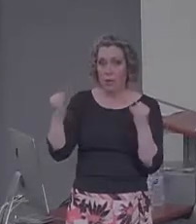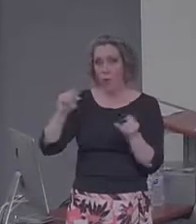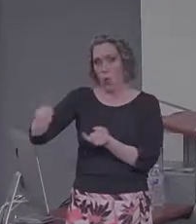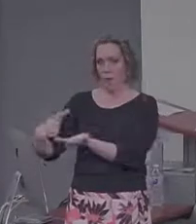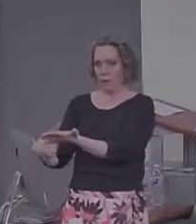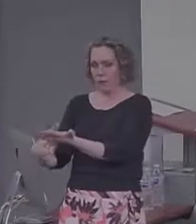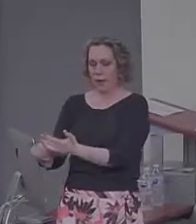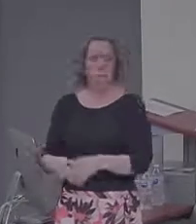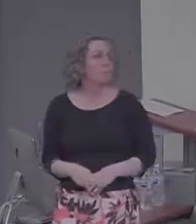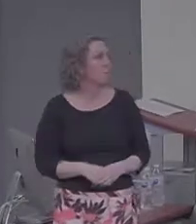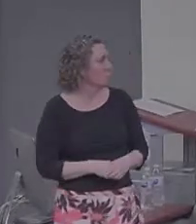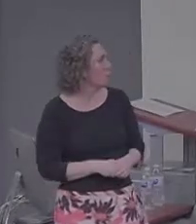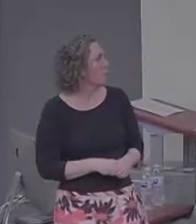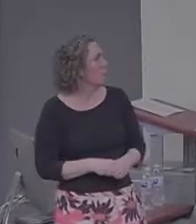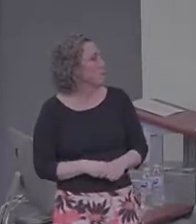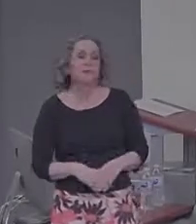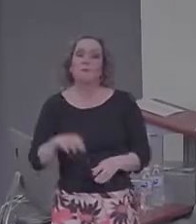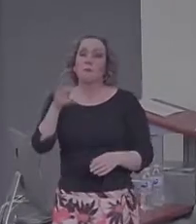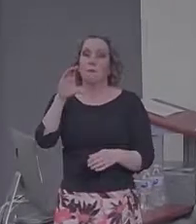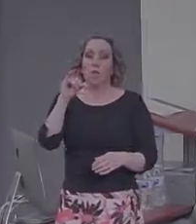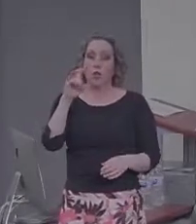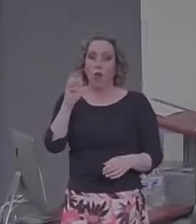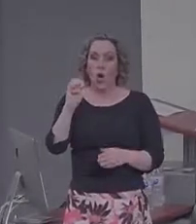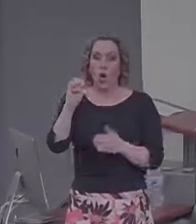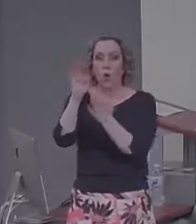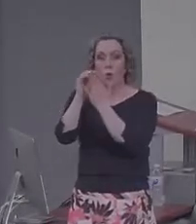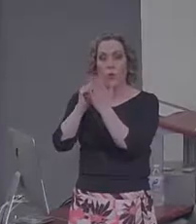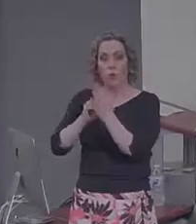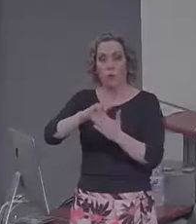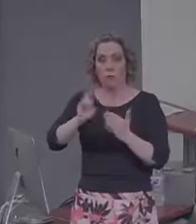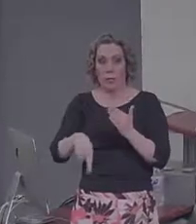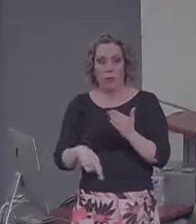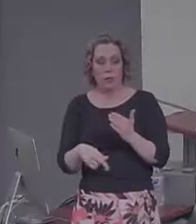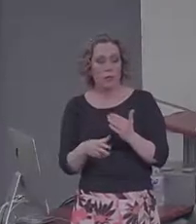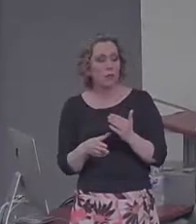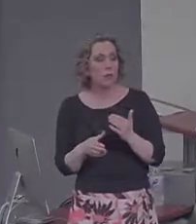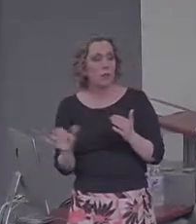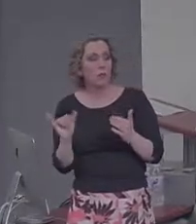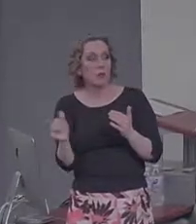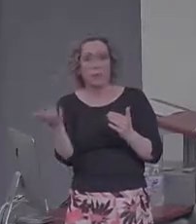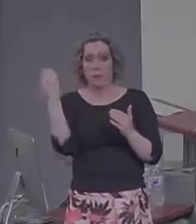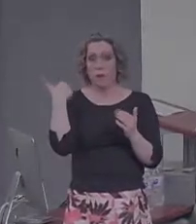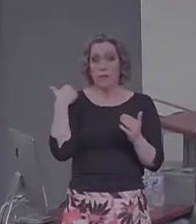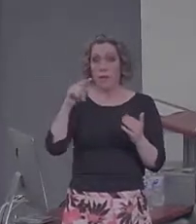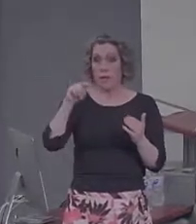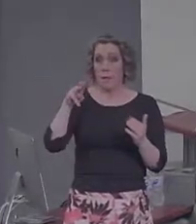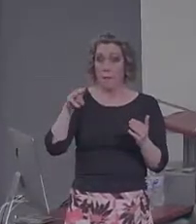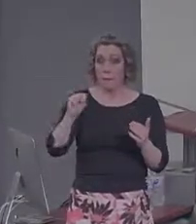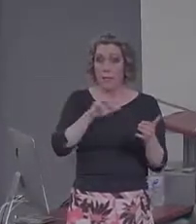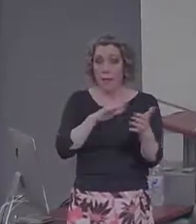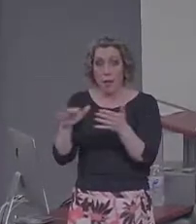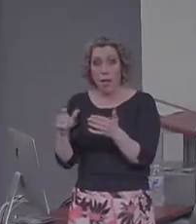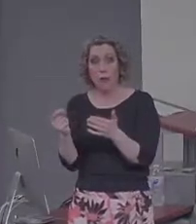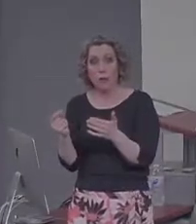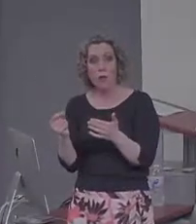We're going to code these results as in the previous, as in the TMS study, using the autobiographical